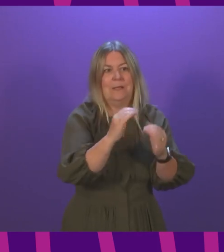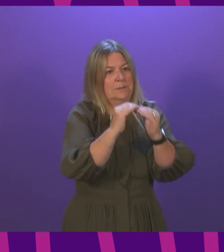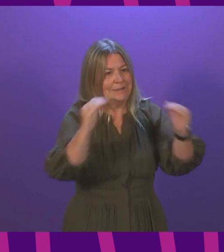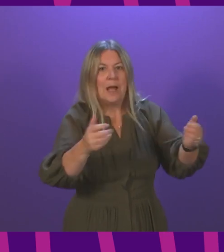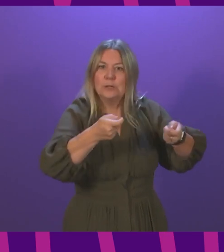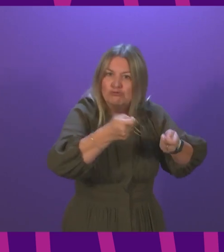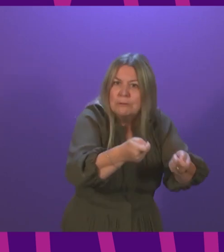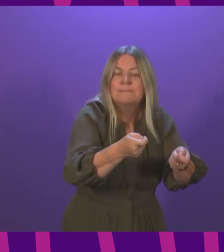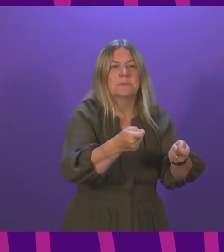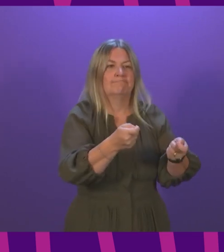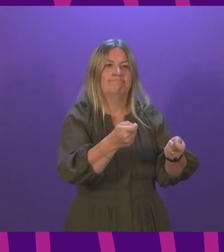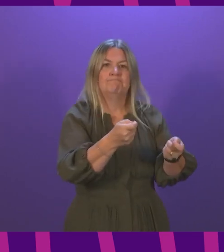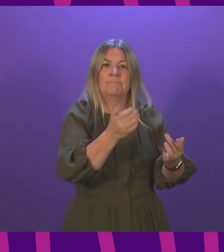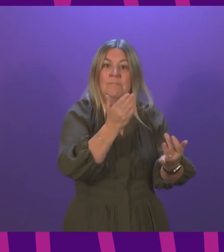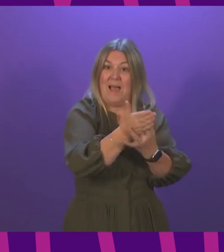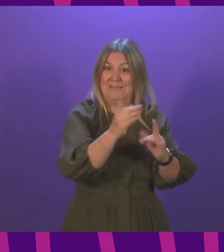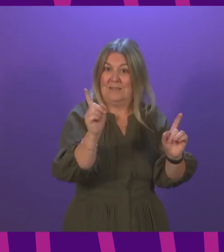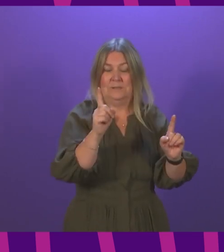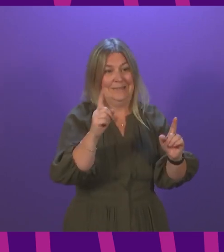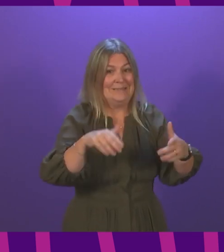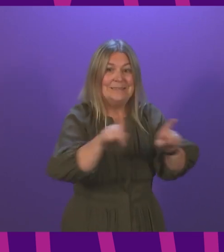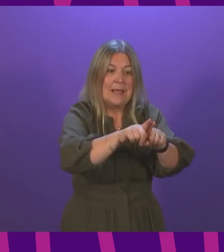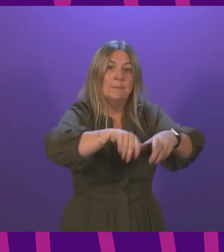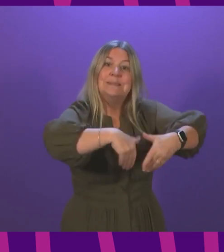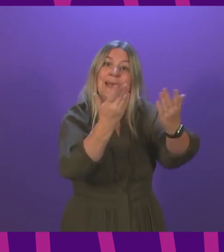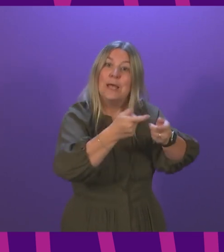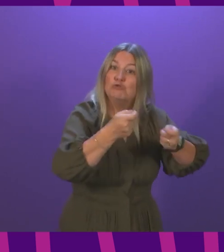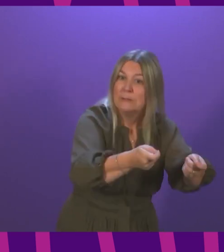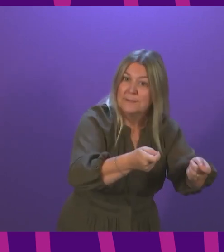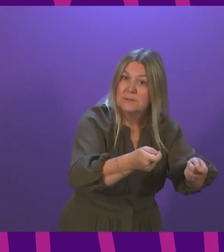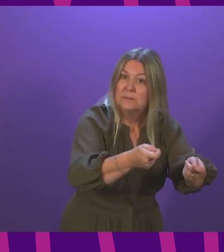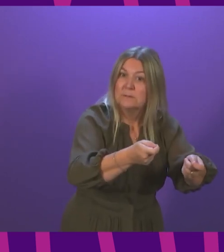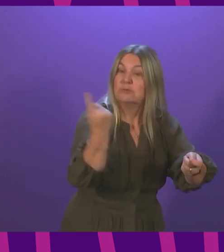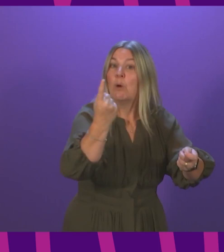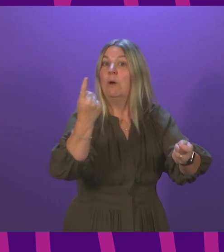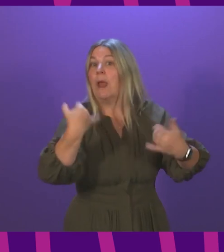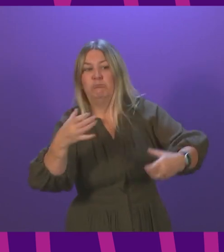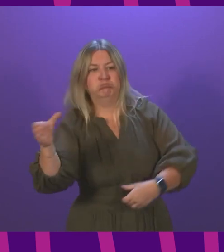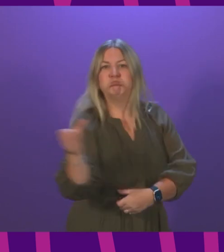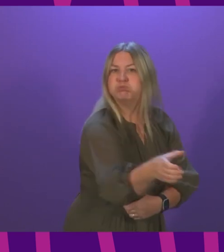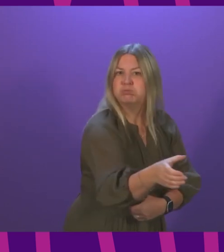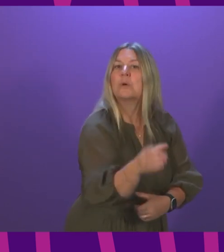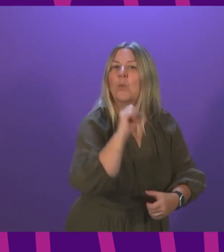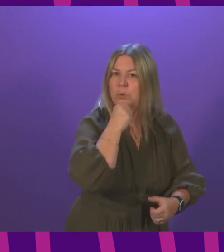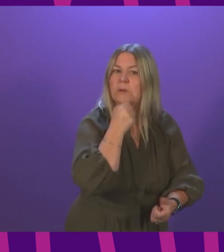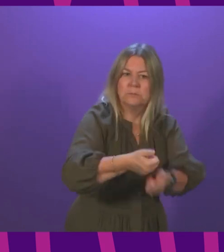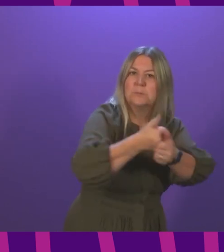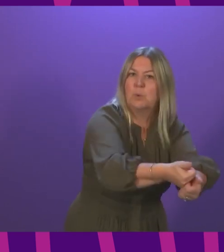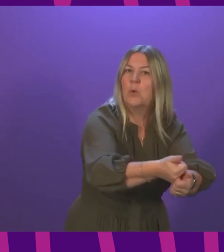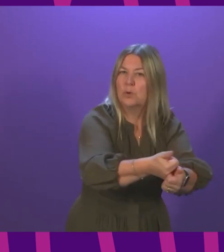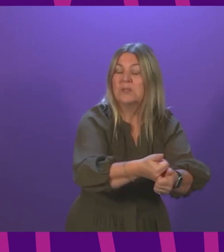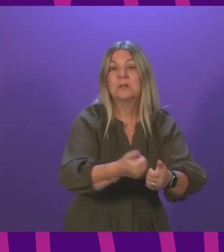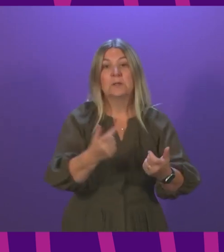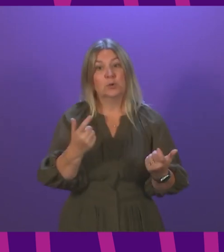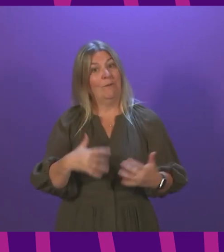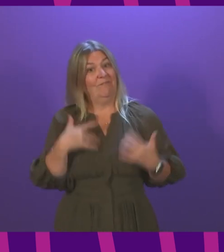treatment, including access to same-day treatment. So we are going to get on with that. And then if we think as a parliament that